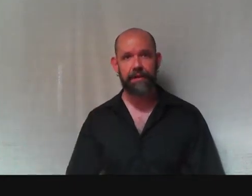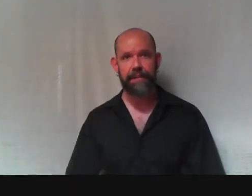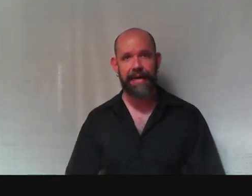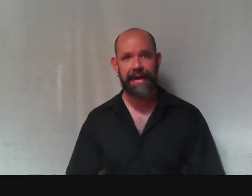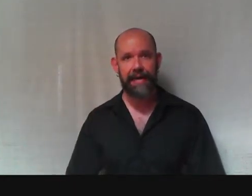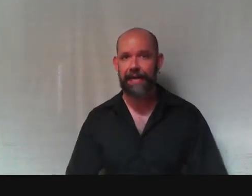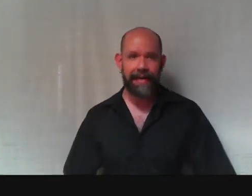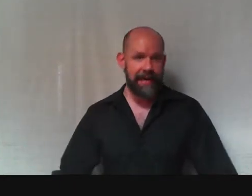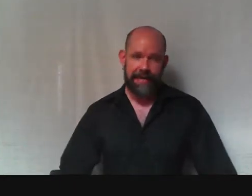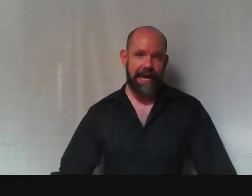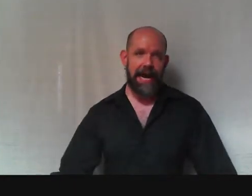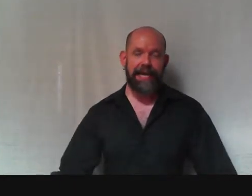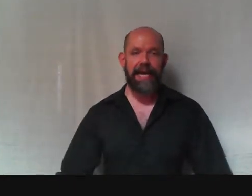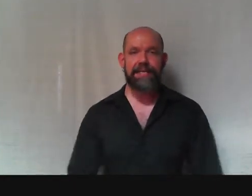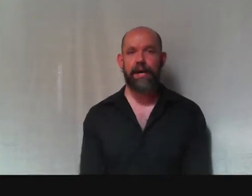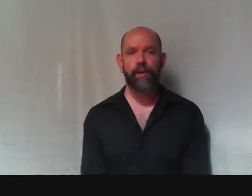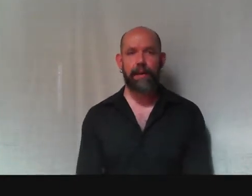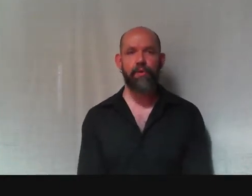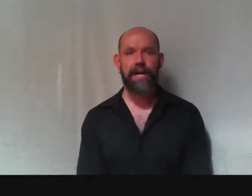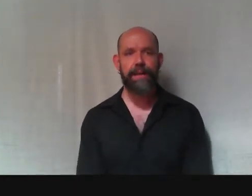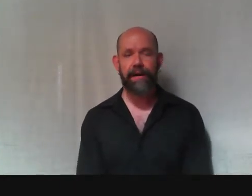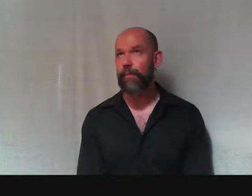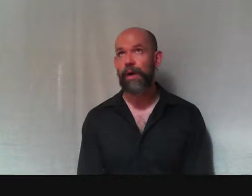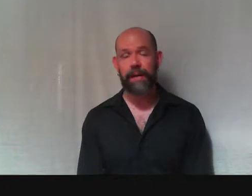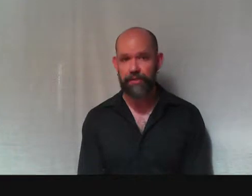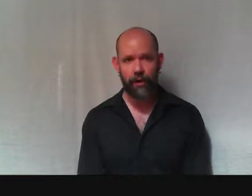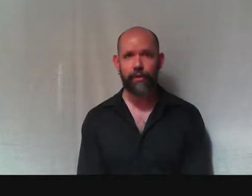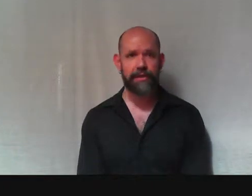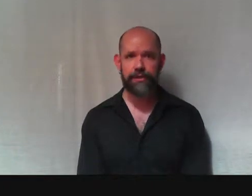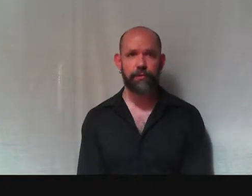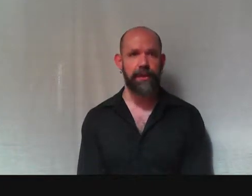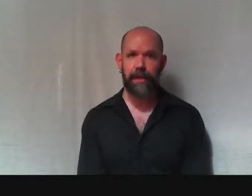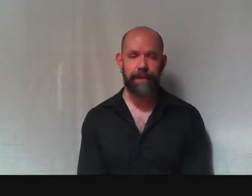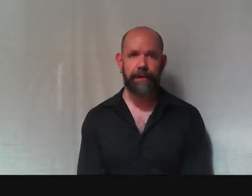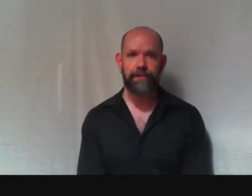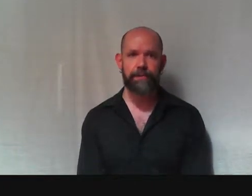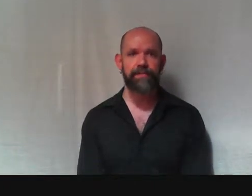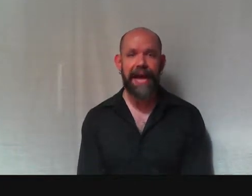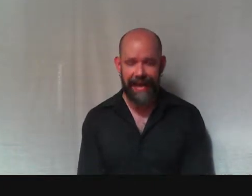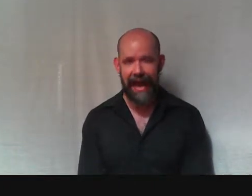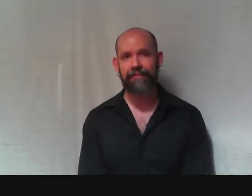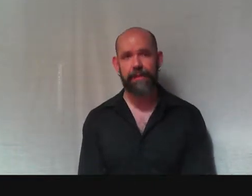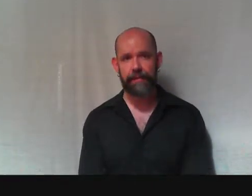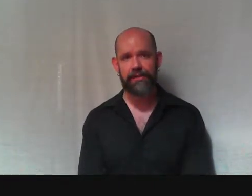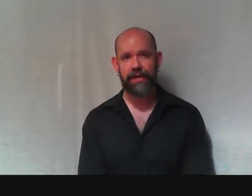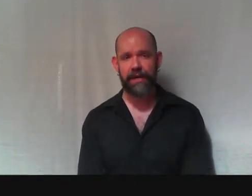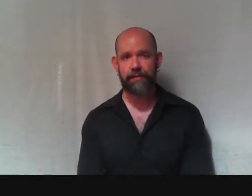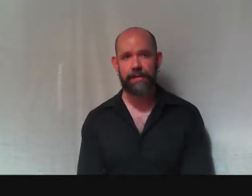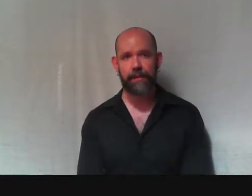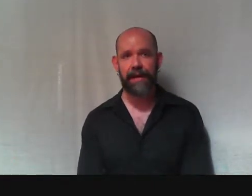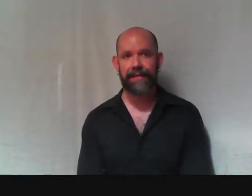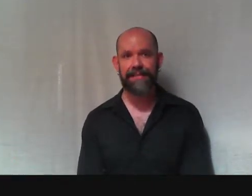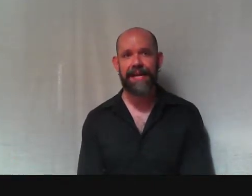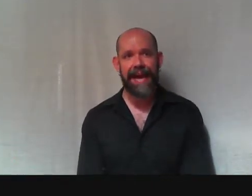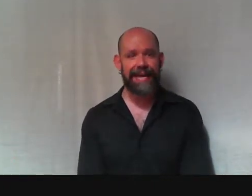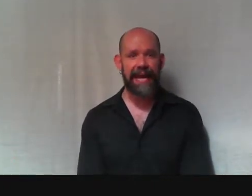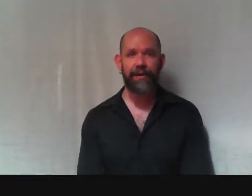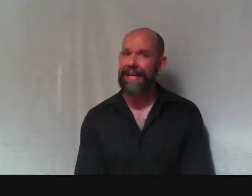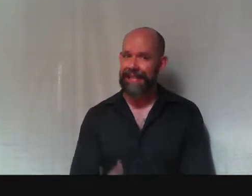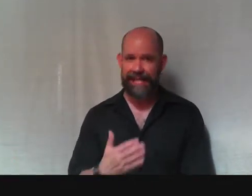it in my head, I can't tell what I'm right about and what I'm totally stupid about. I have to be able to talk to other people about this. And now, the